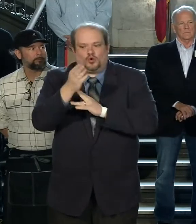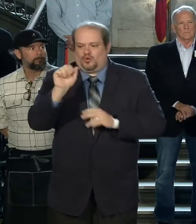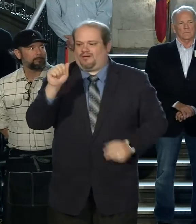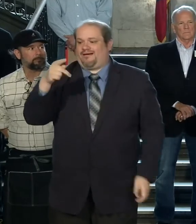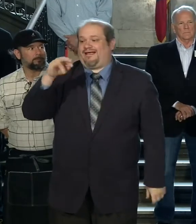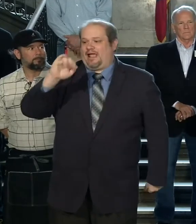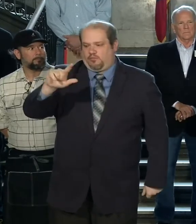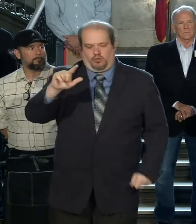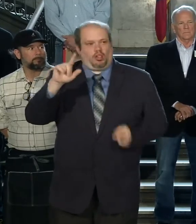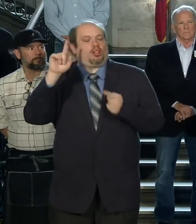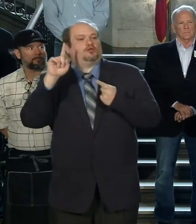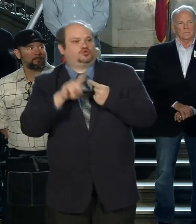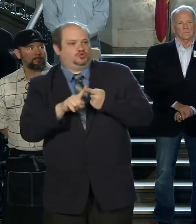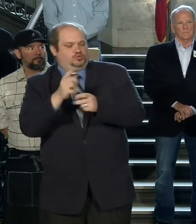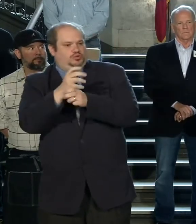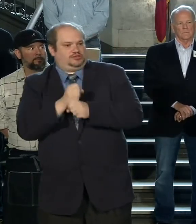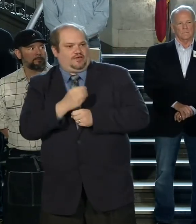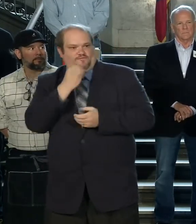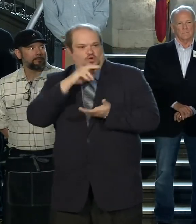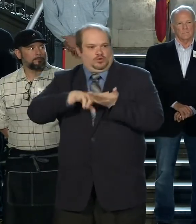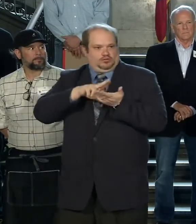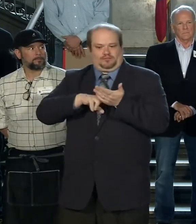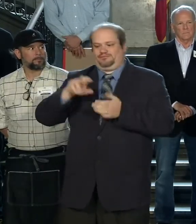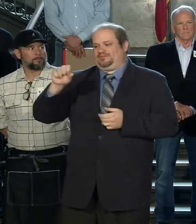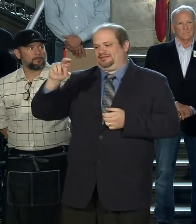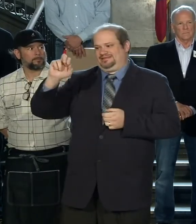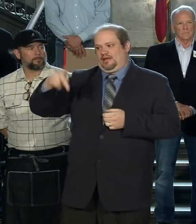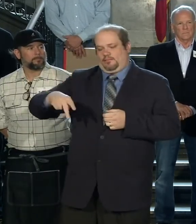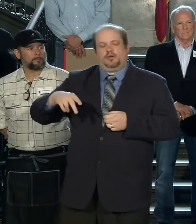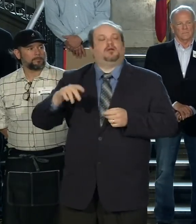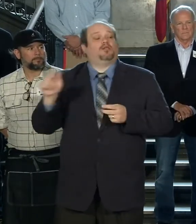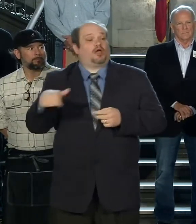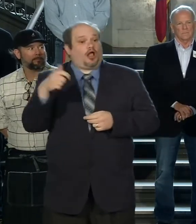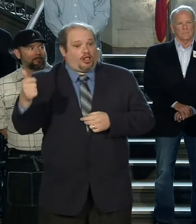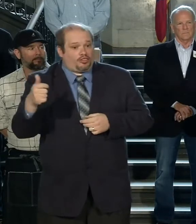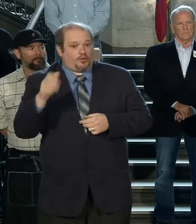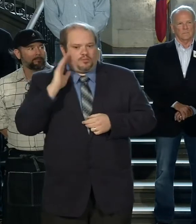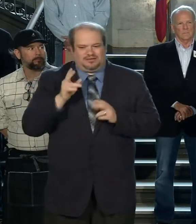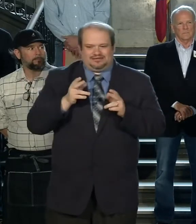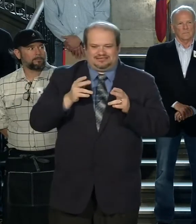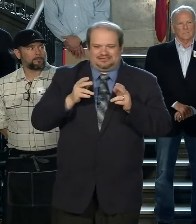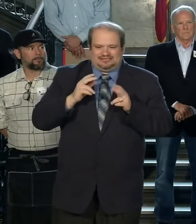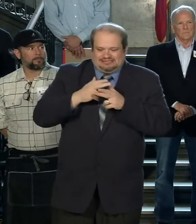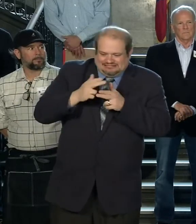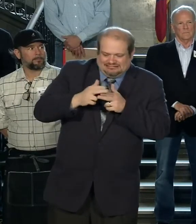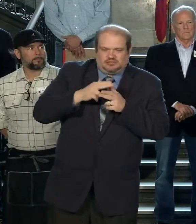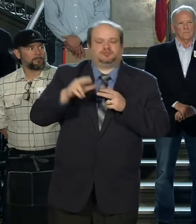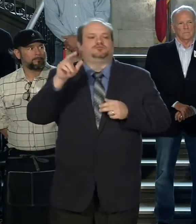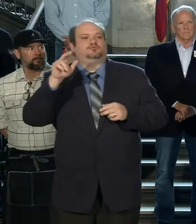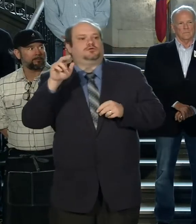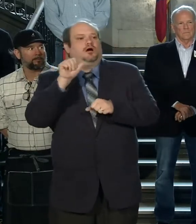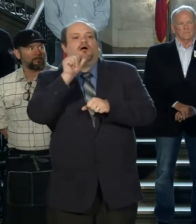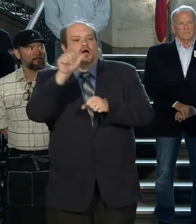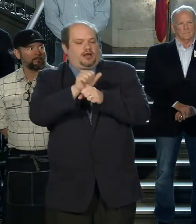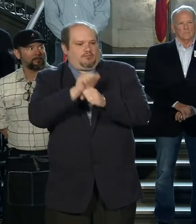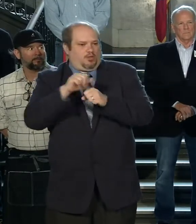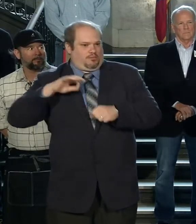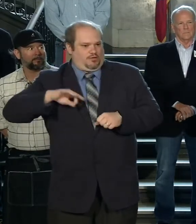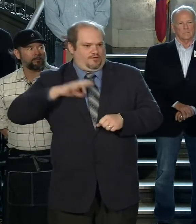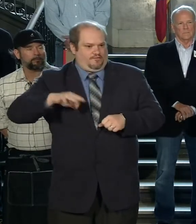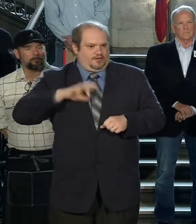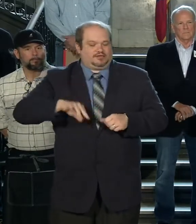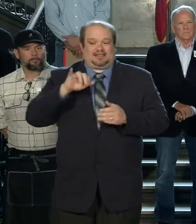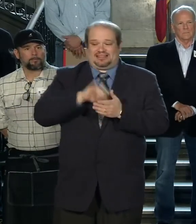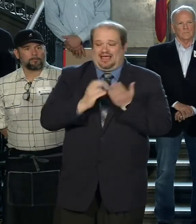SNAP benefits. The other is extra expedited unemployment benefits to assist Arkansans who employment